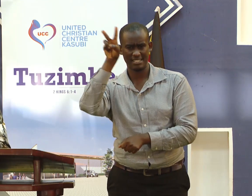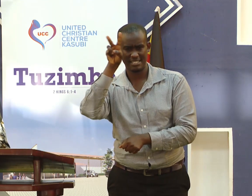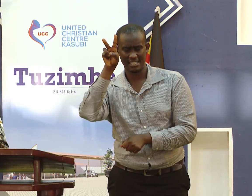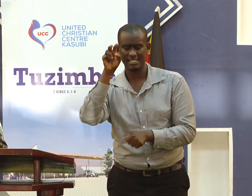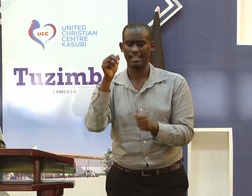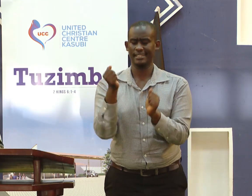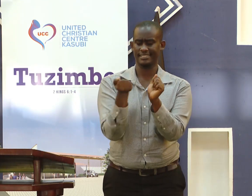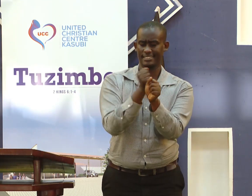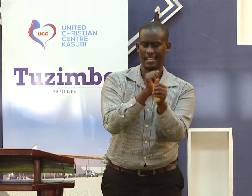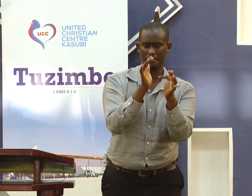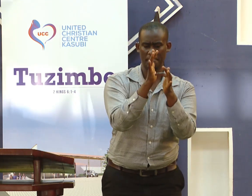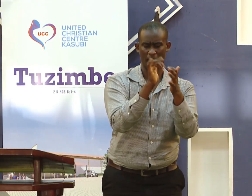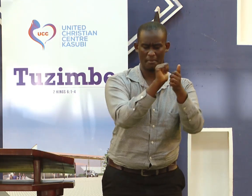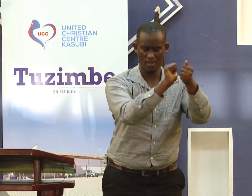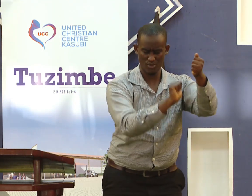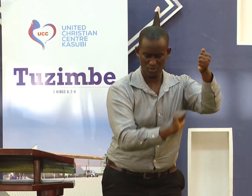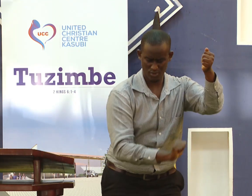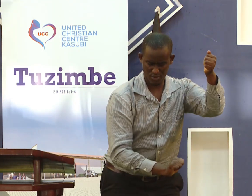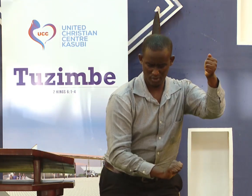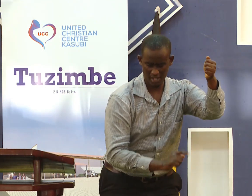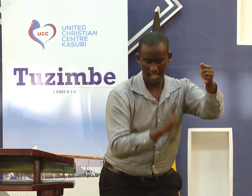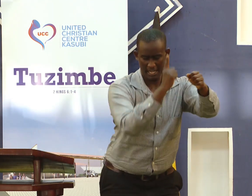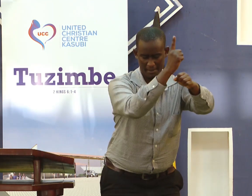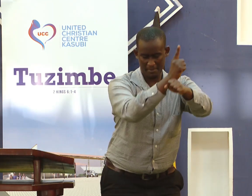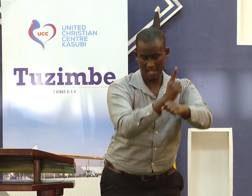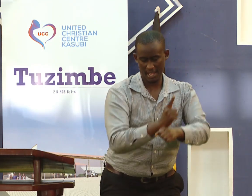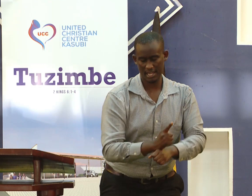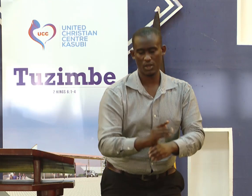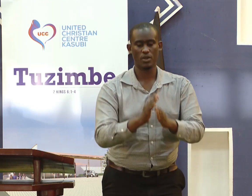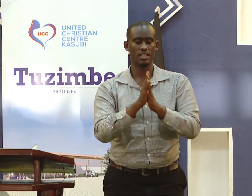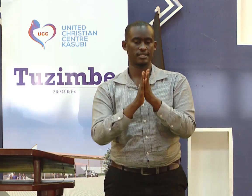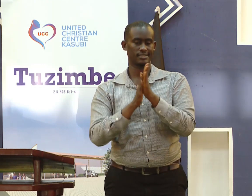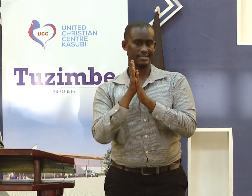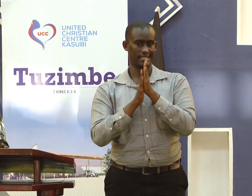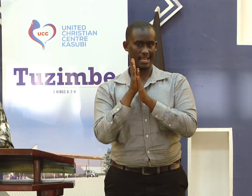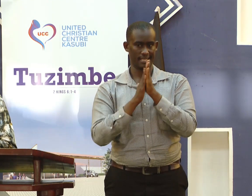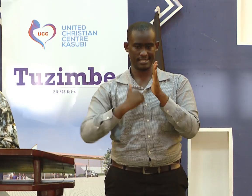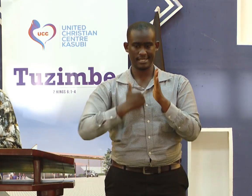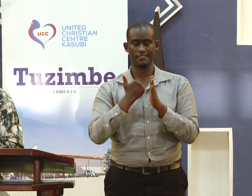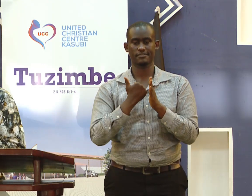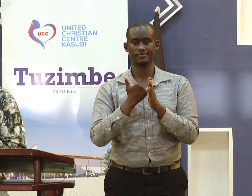They change scriptures to work according to their desires.